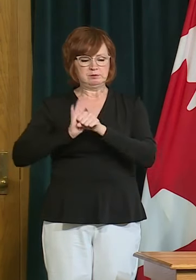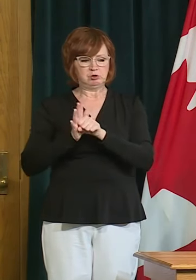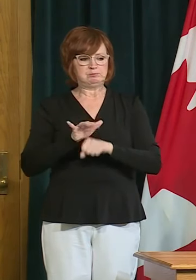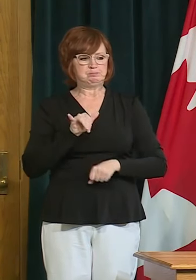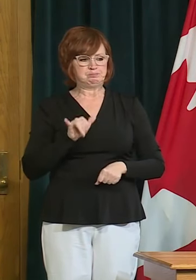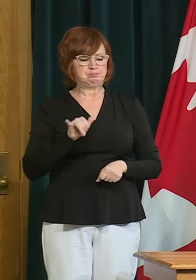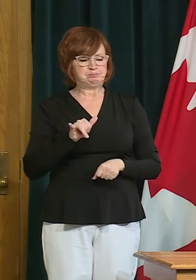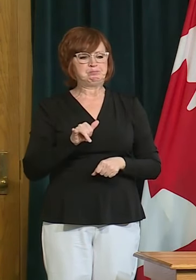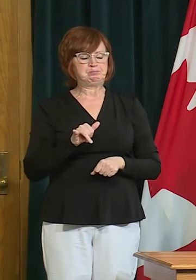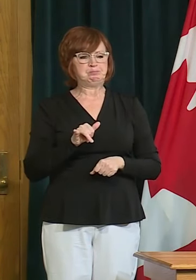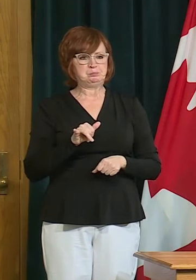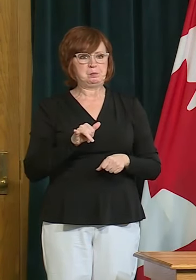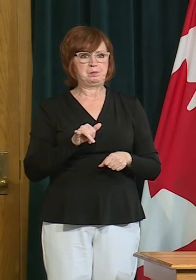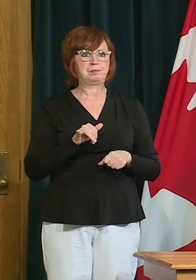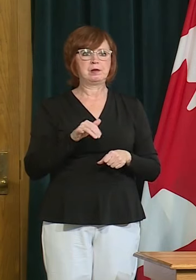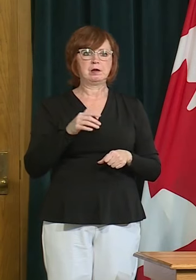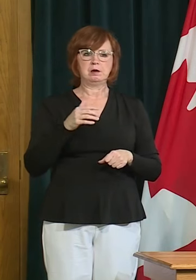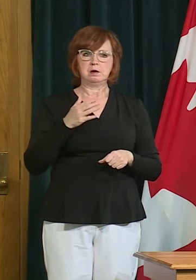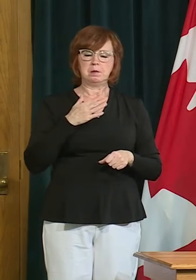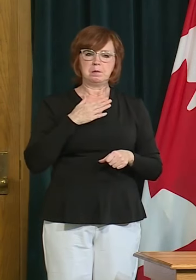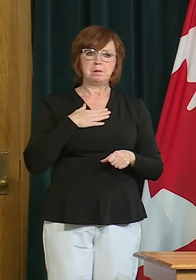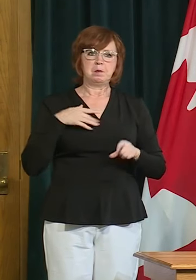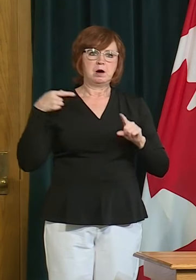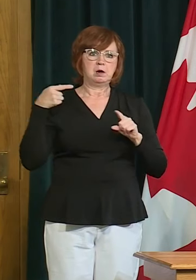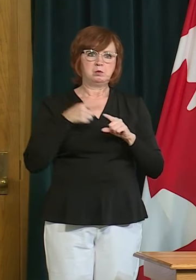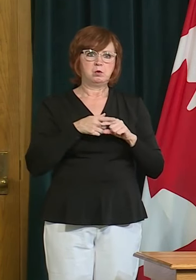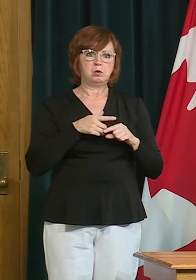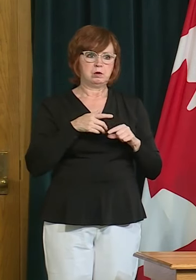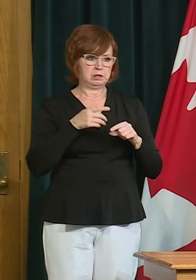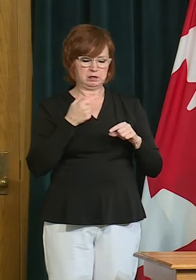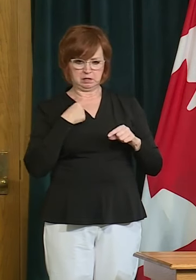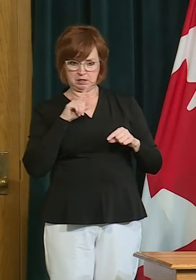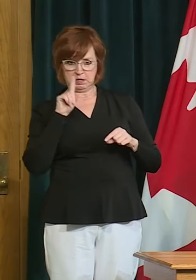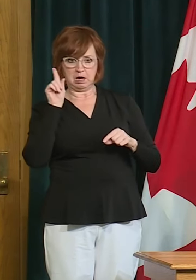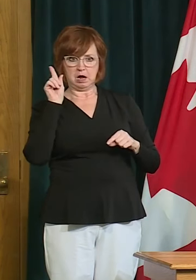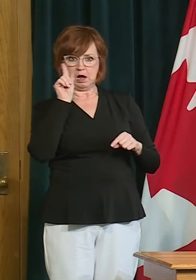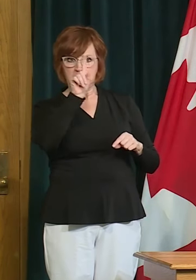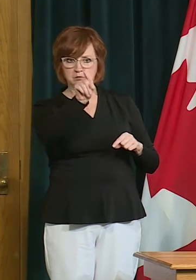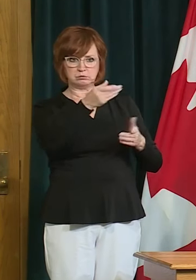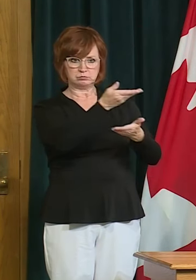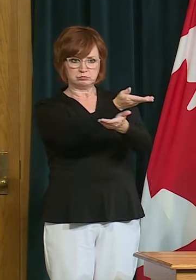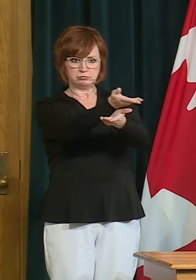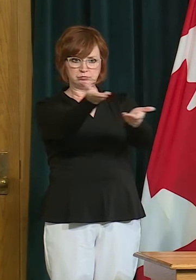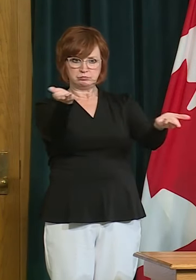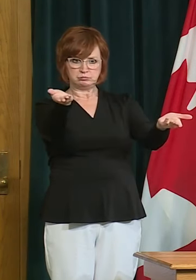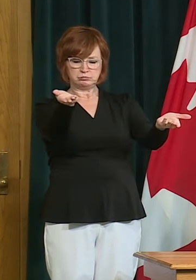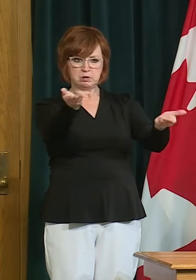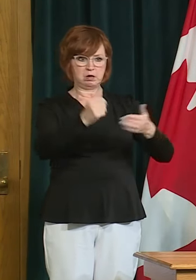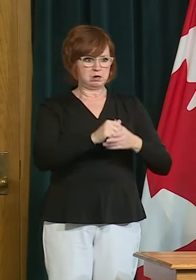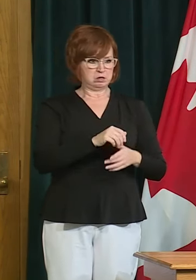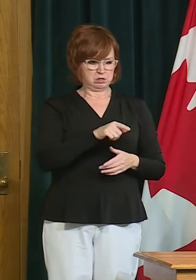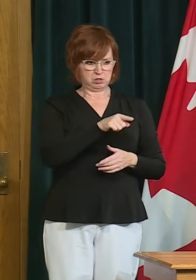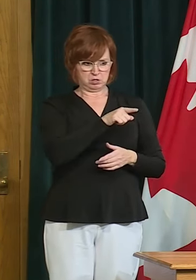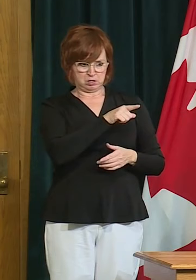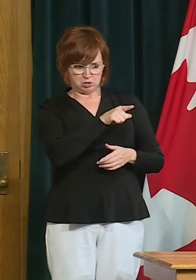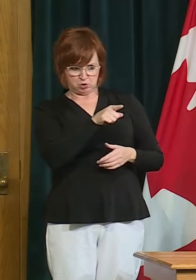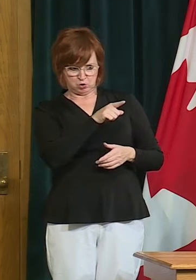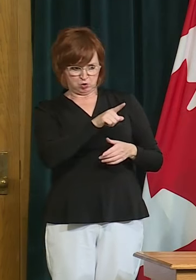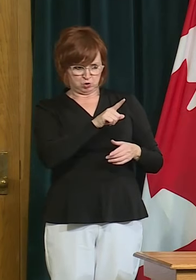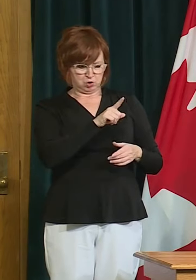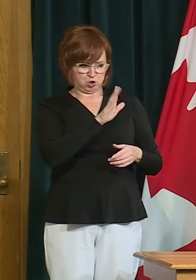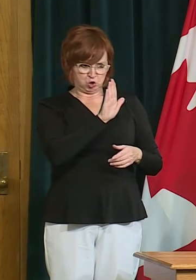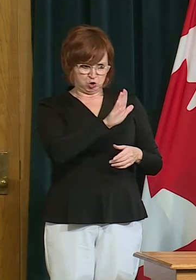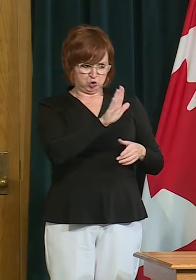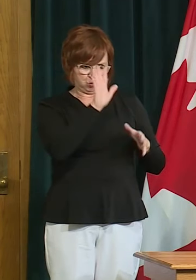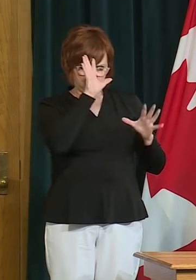in the decisions are that they make each and every day the where they go what they attend to